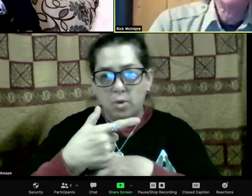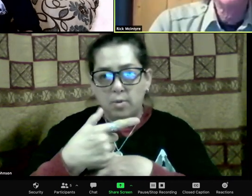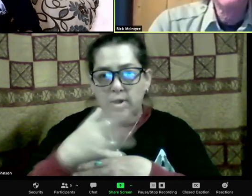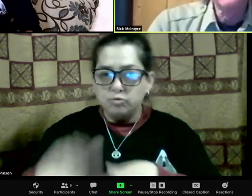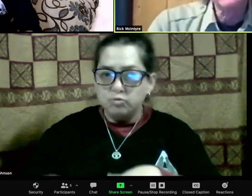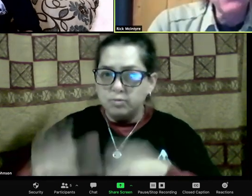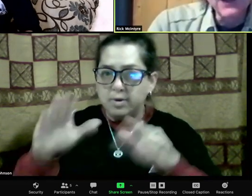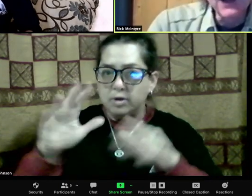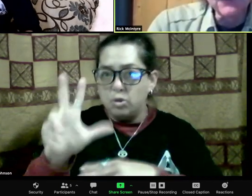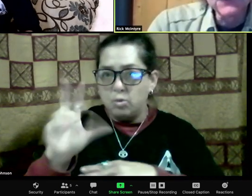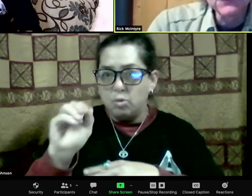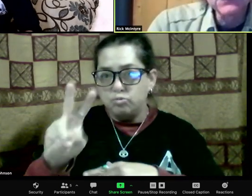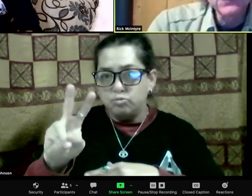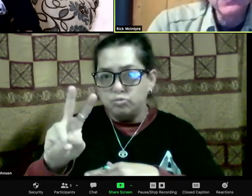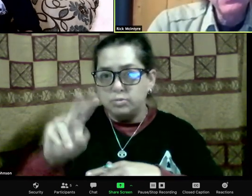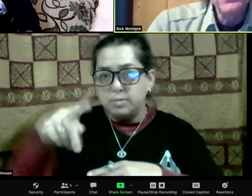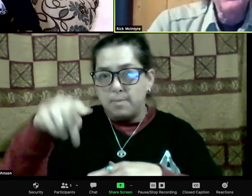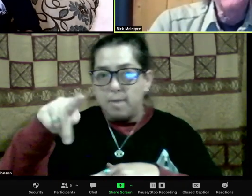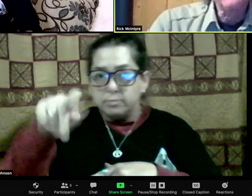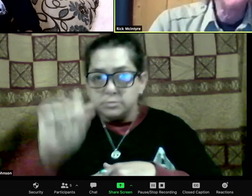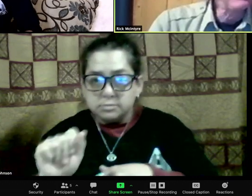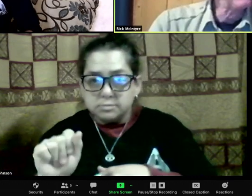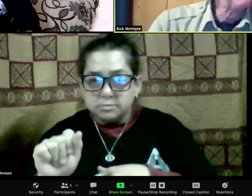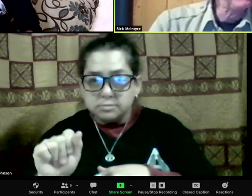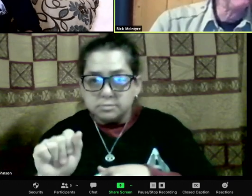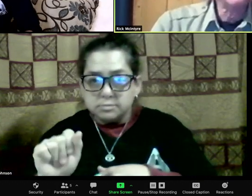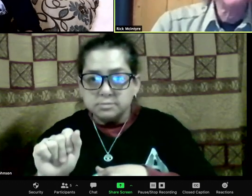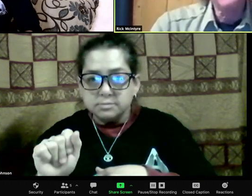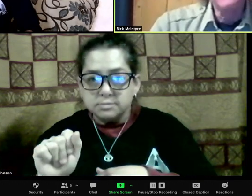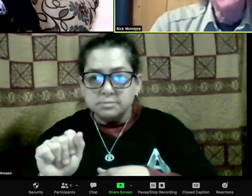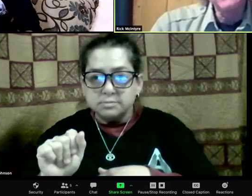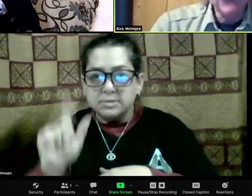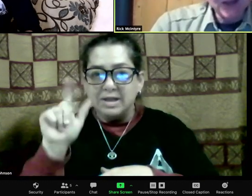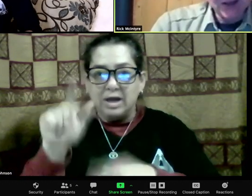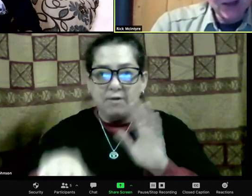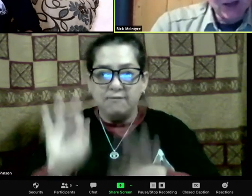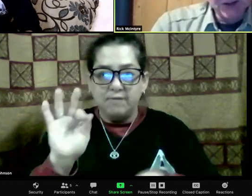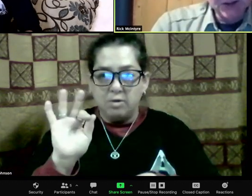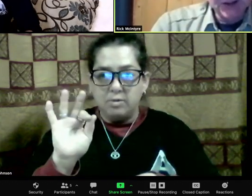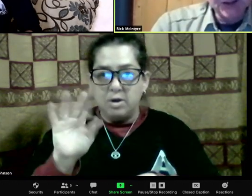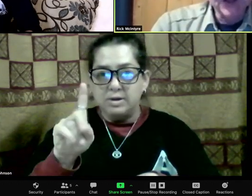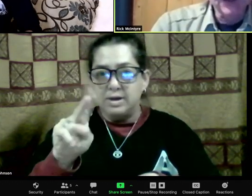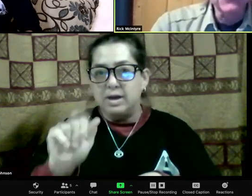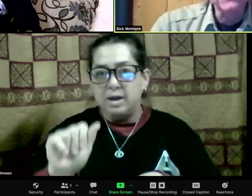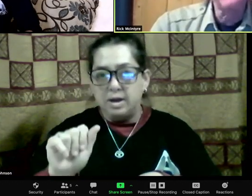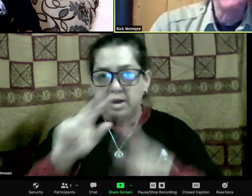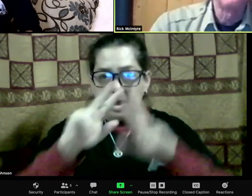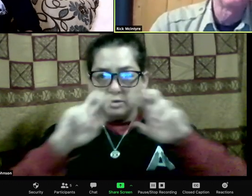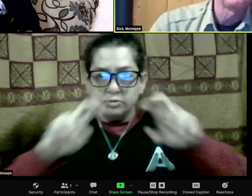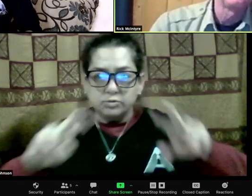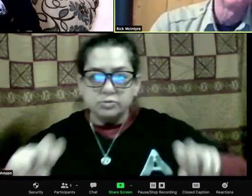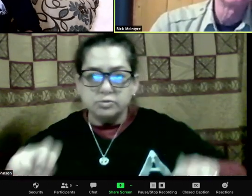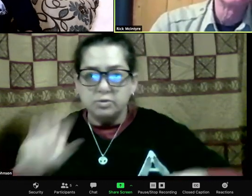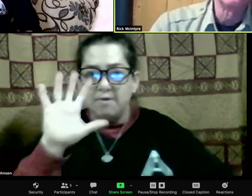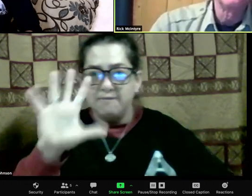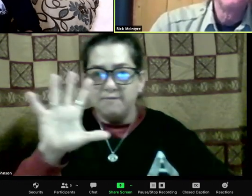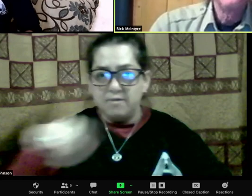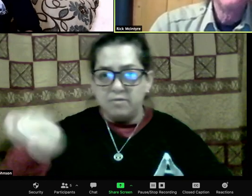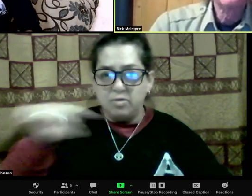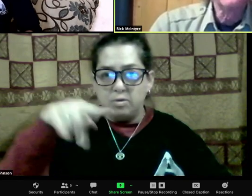21's territory, and this is in the second book, got several of 21's daughters pregnant,